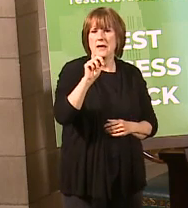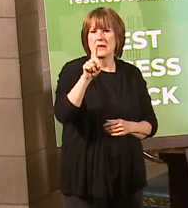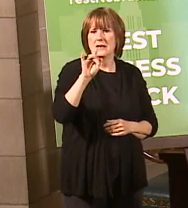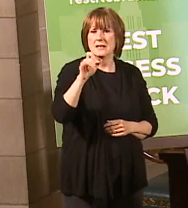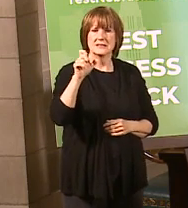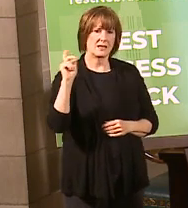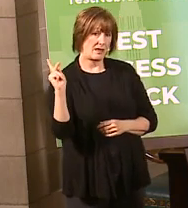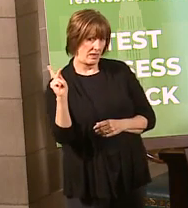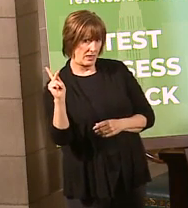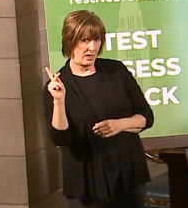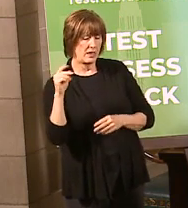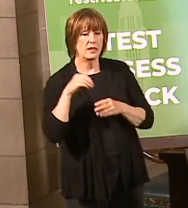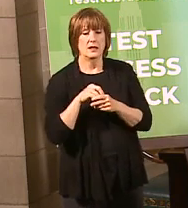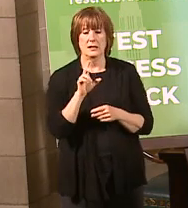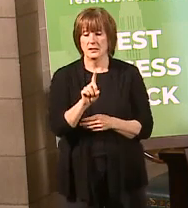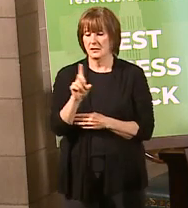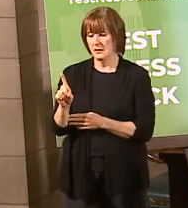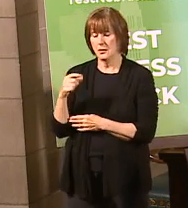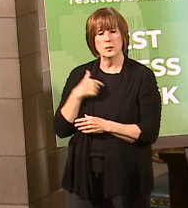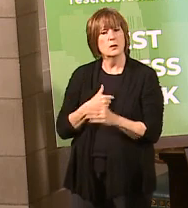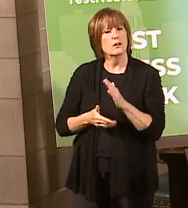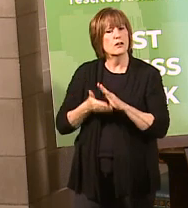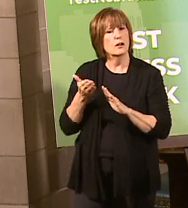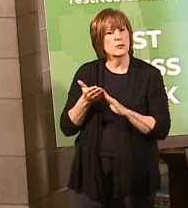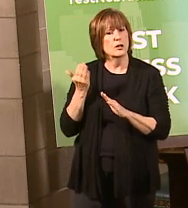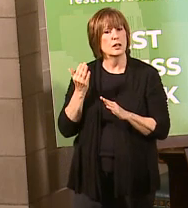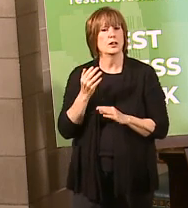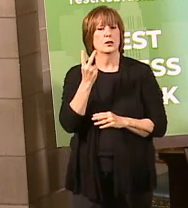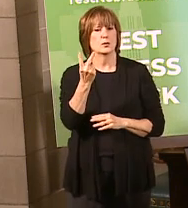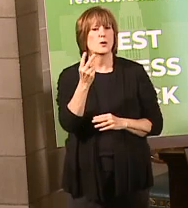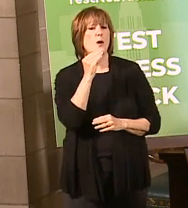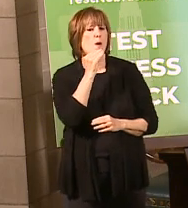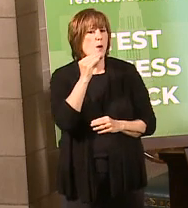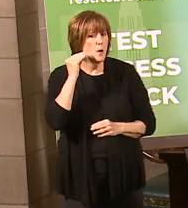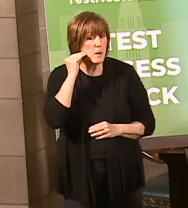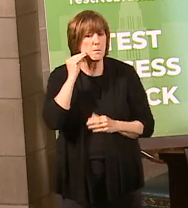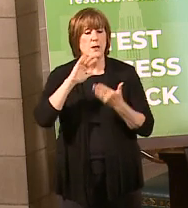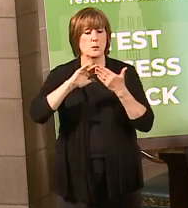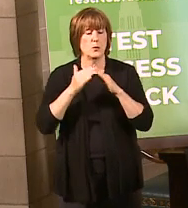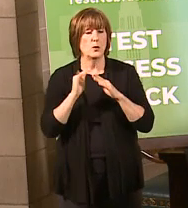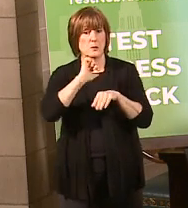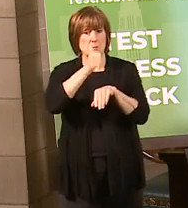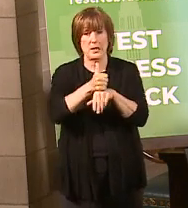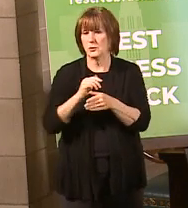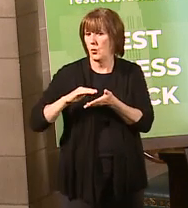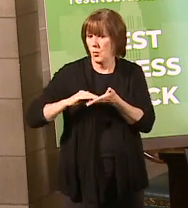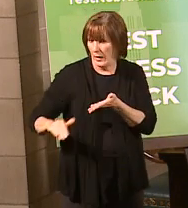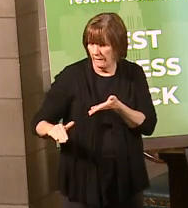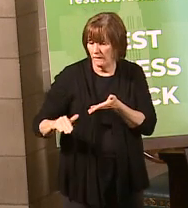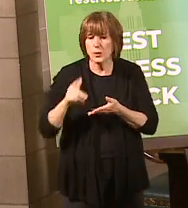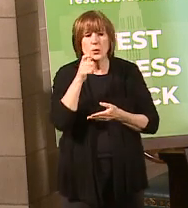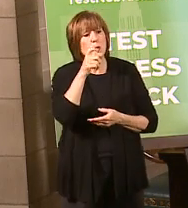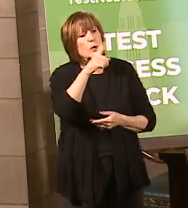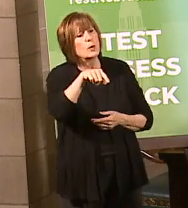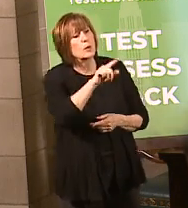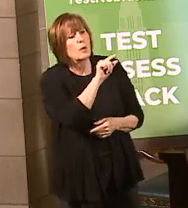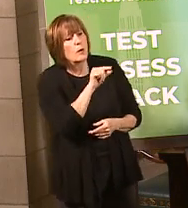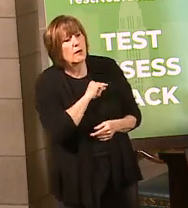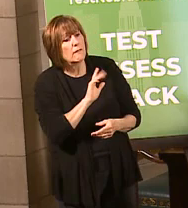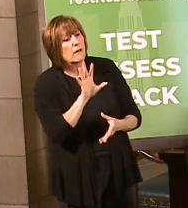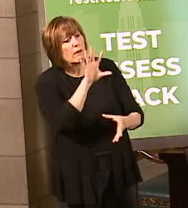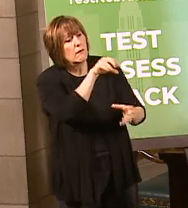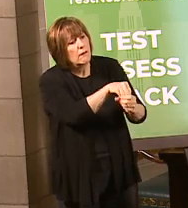developmental disabilities, we operate two home and community-based waivers for folks that qualify to live in intermediate care facilities,